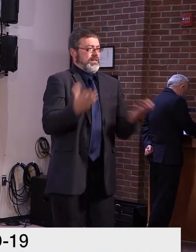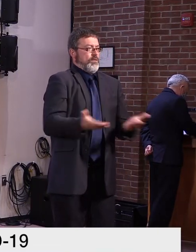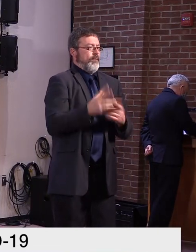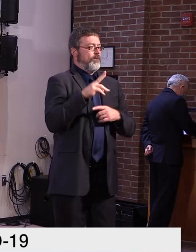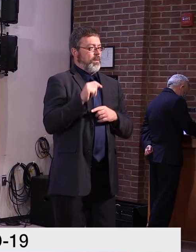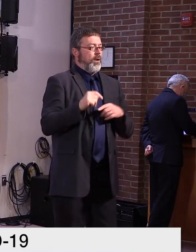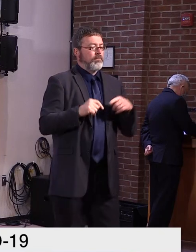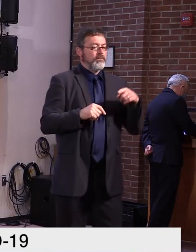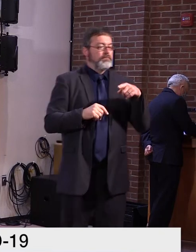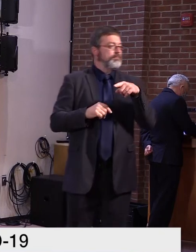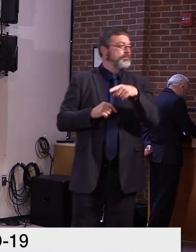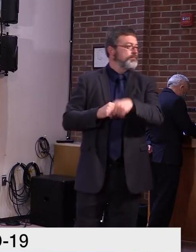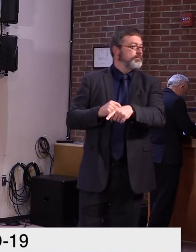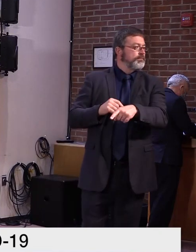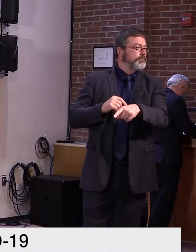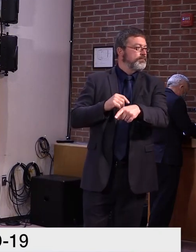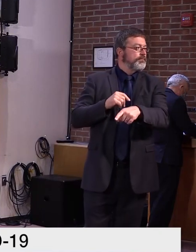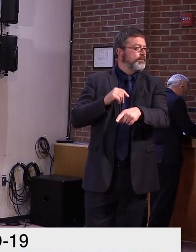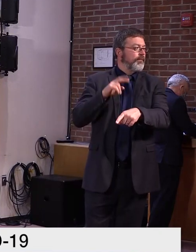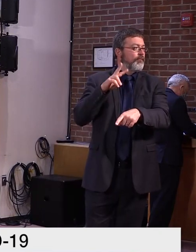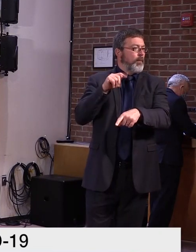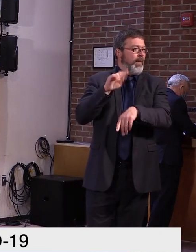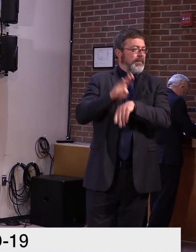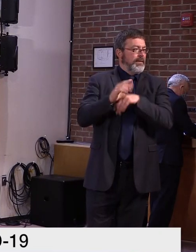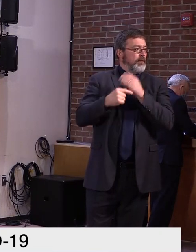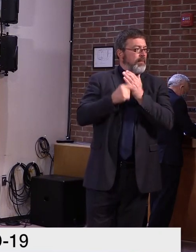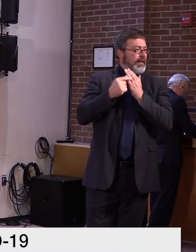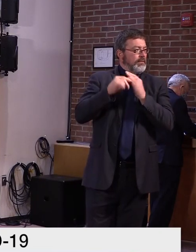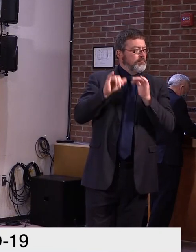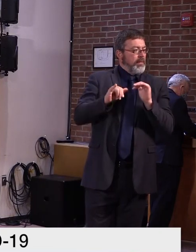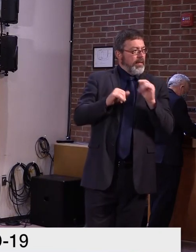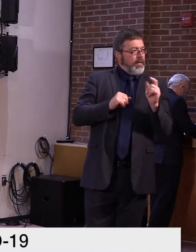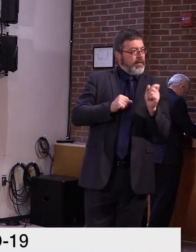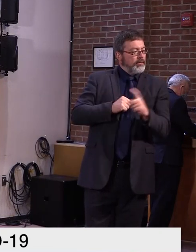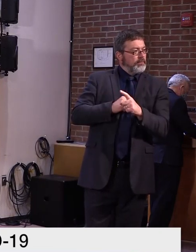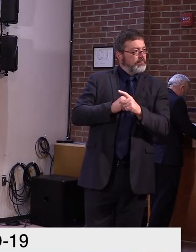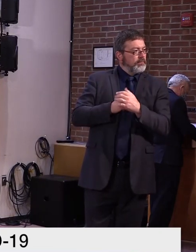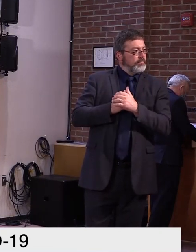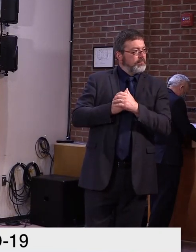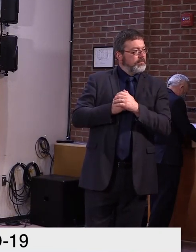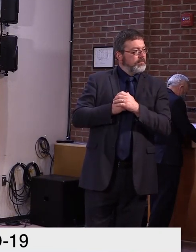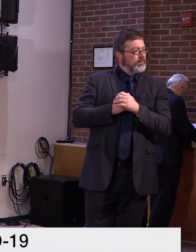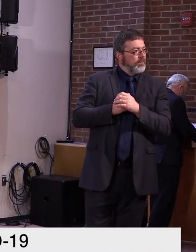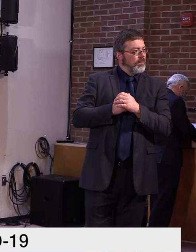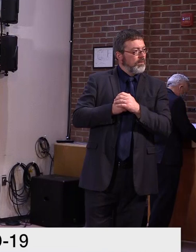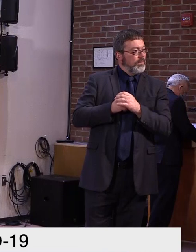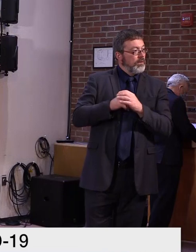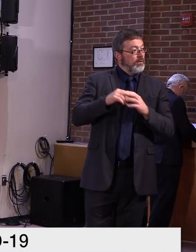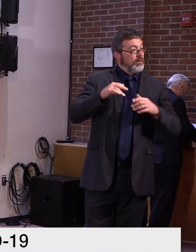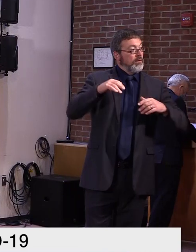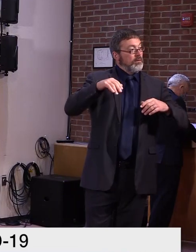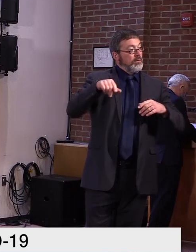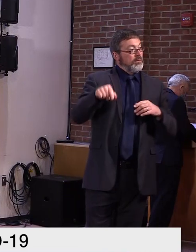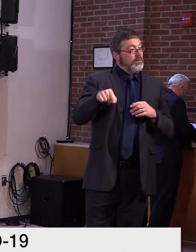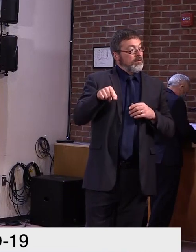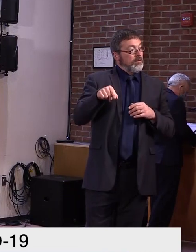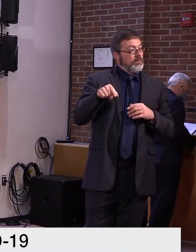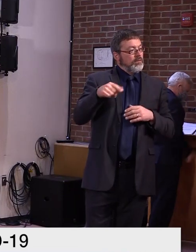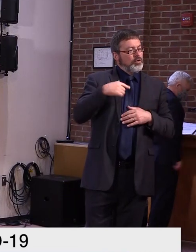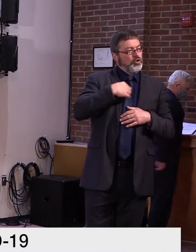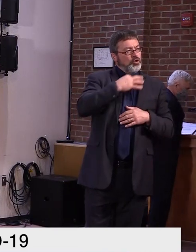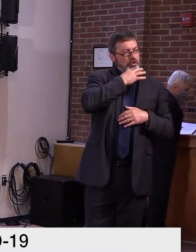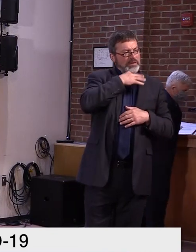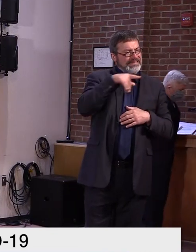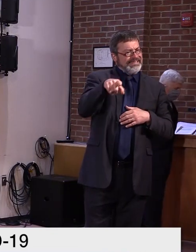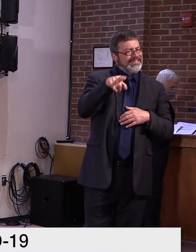all right, I'll, I'll just, uh, go with, with the, uh, information out there. Suzanne, if you have, uh, an email, you can send me the, the